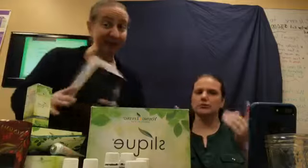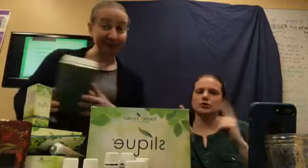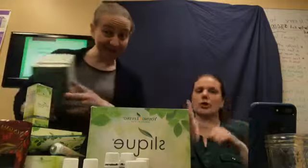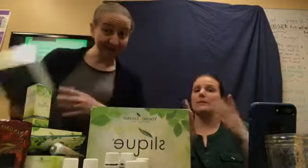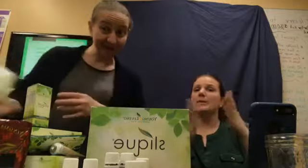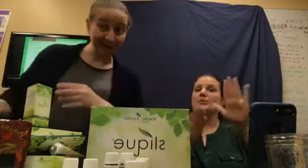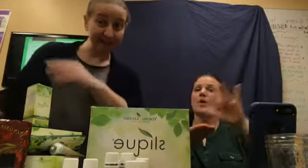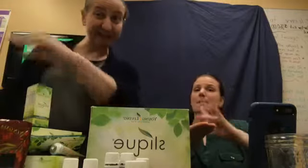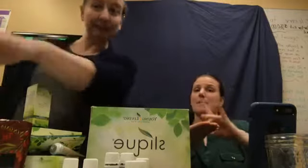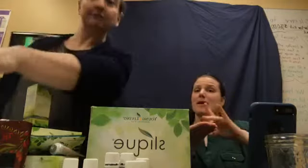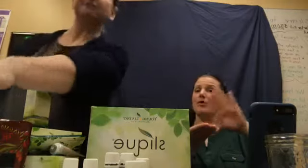bills will go down a bit too.